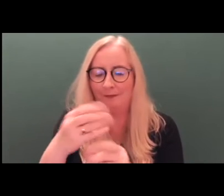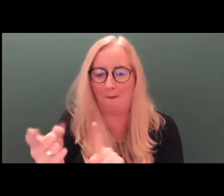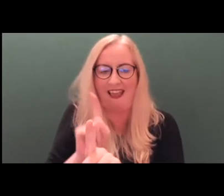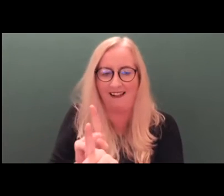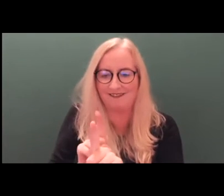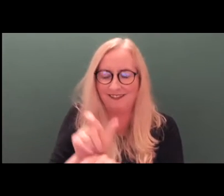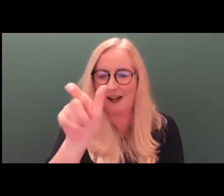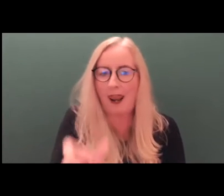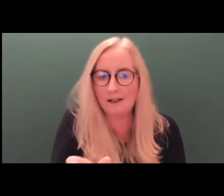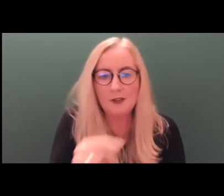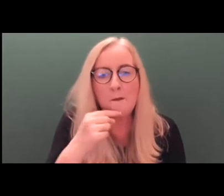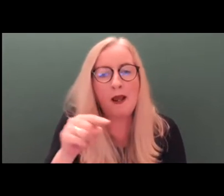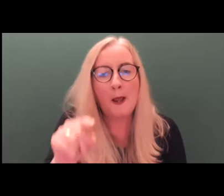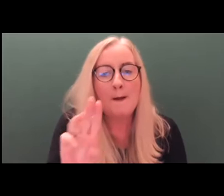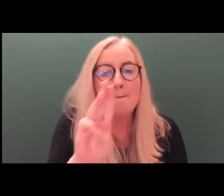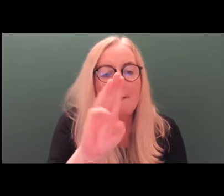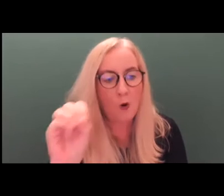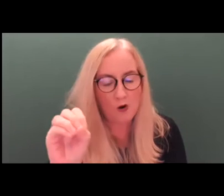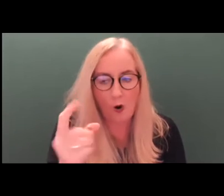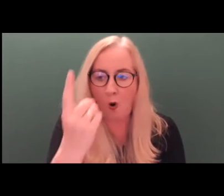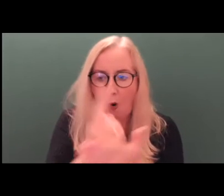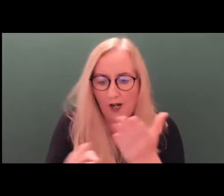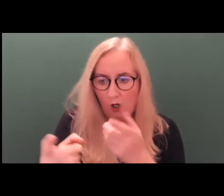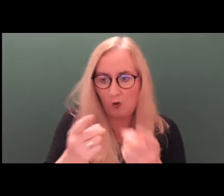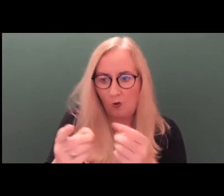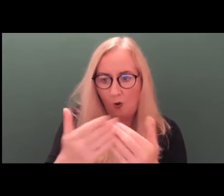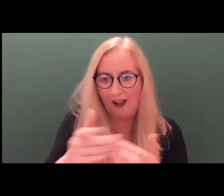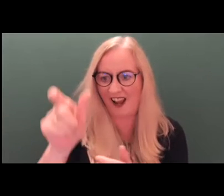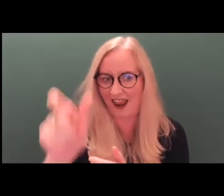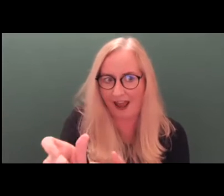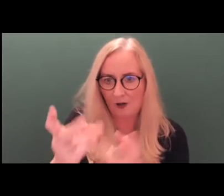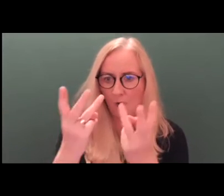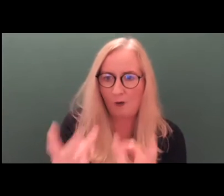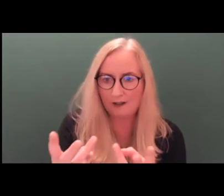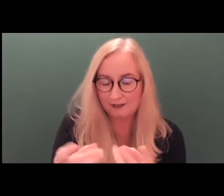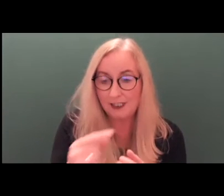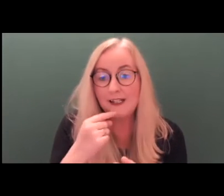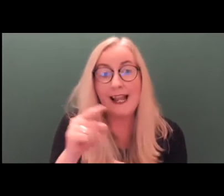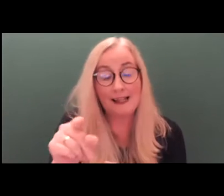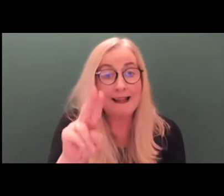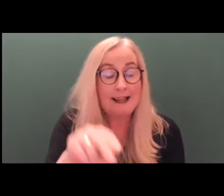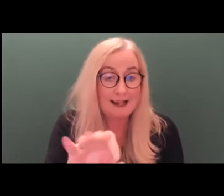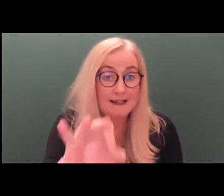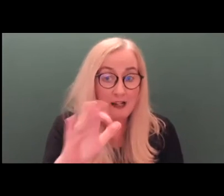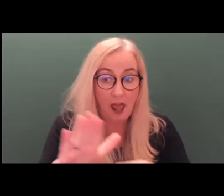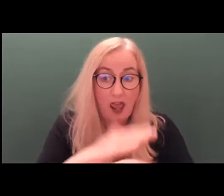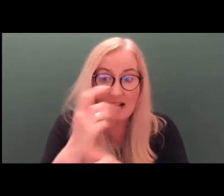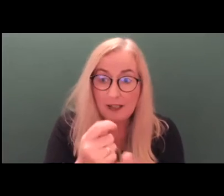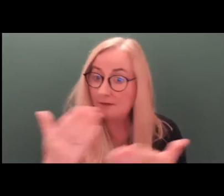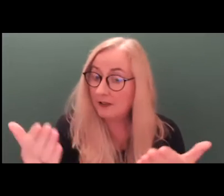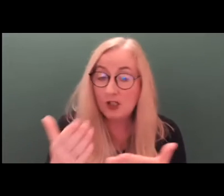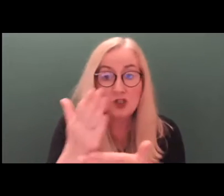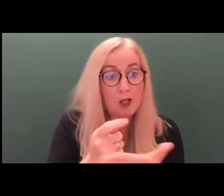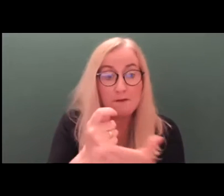The Pio does only what his clients want him to do. As it can take a long time, sometimes several